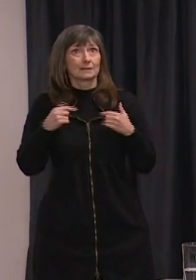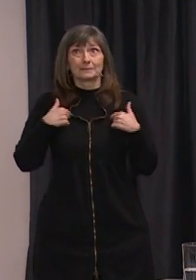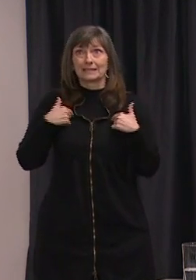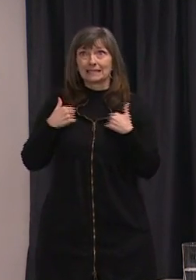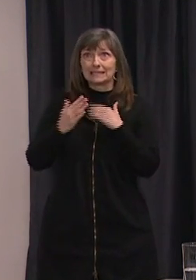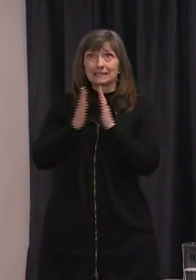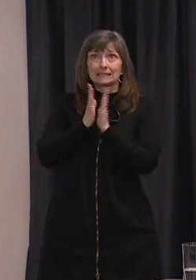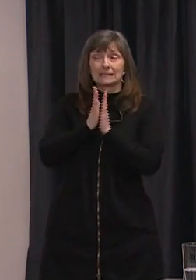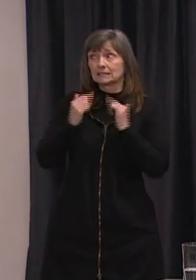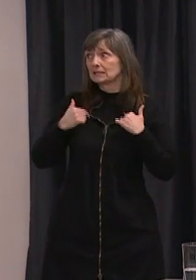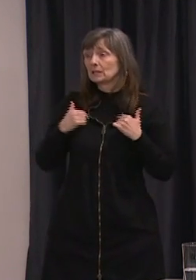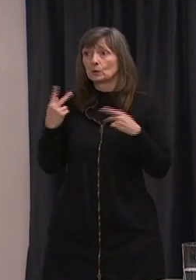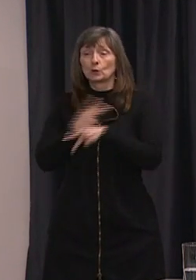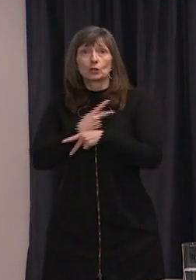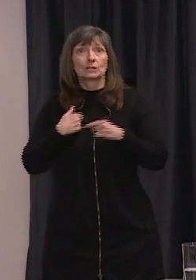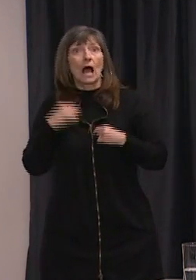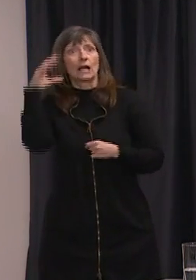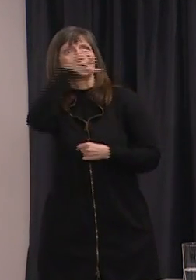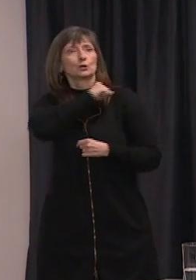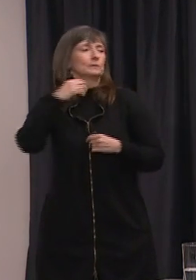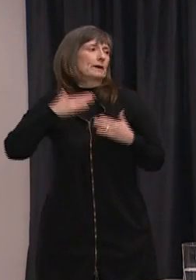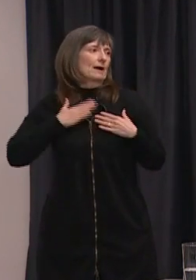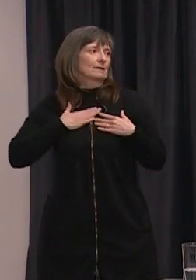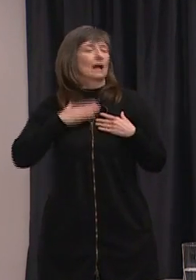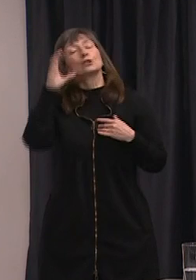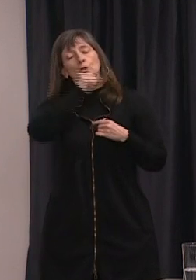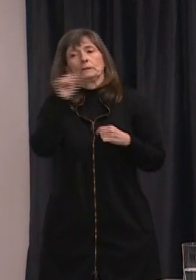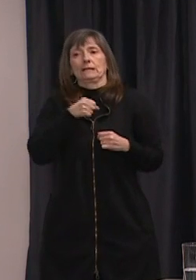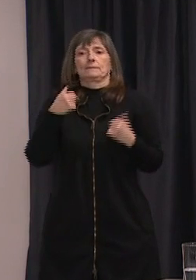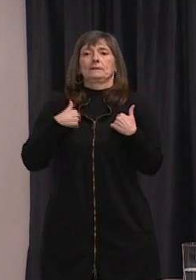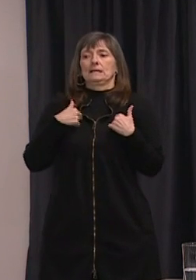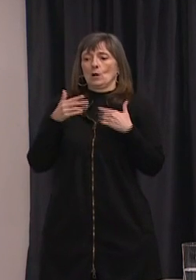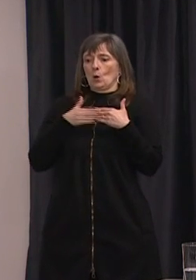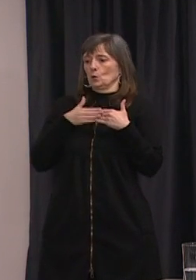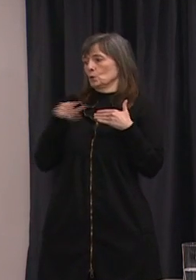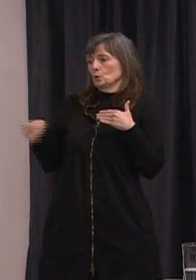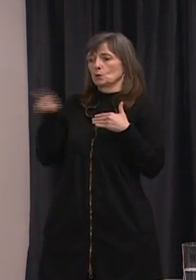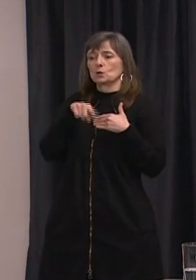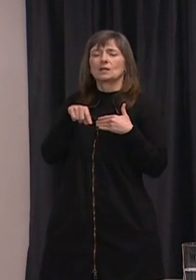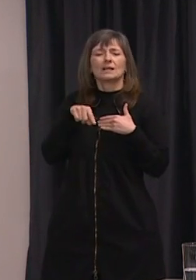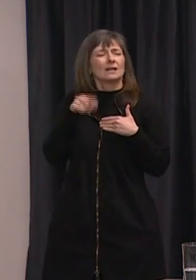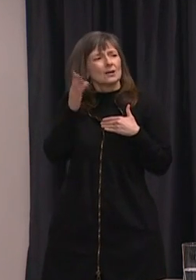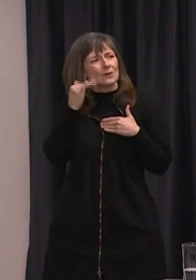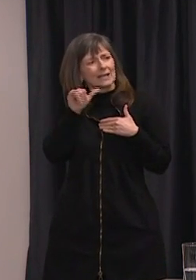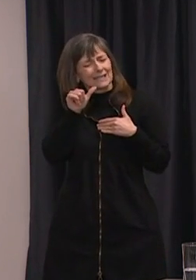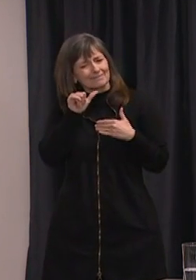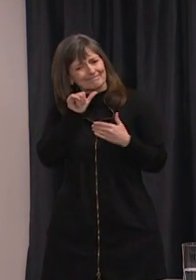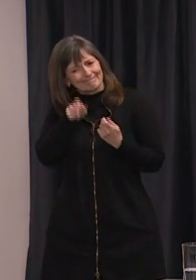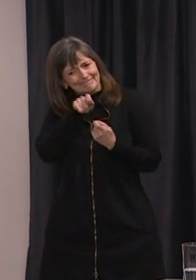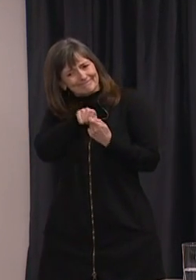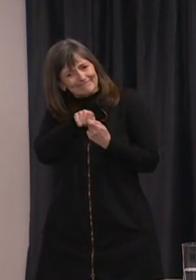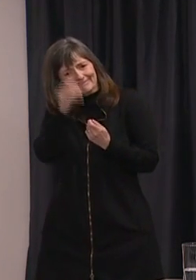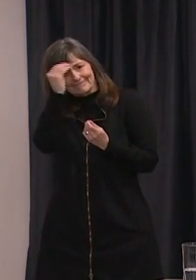I'm at risk, I'm now assuming that it's my area and why not provide some more specific information about what area it's in